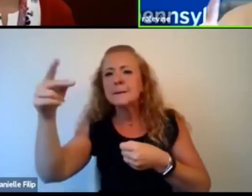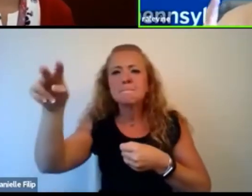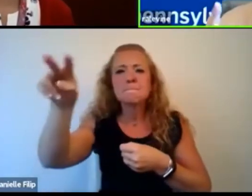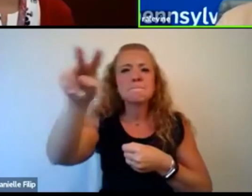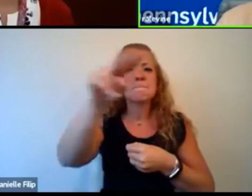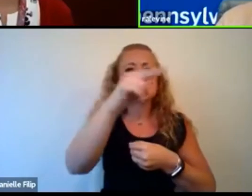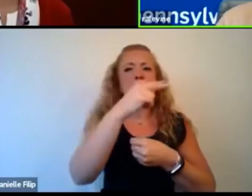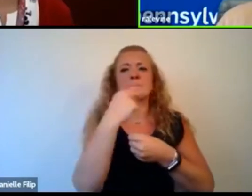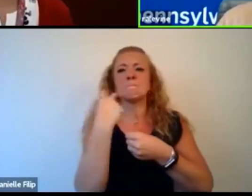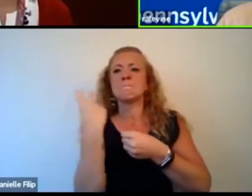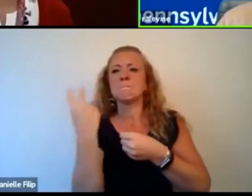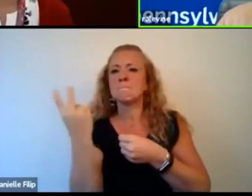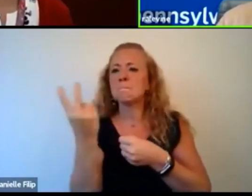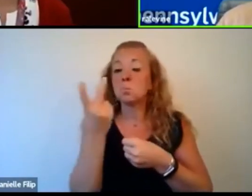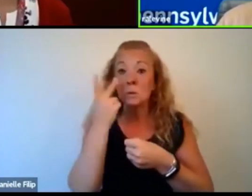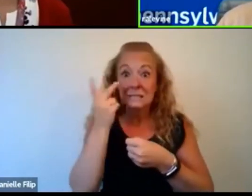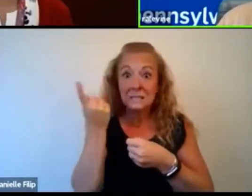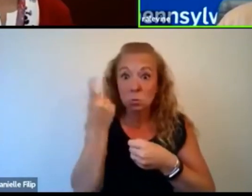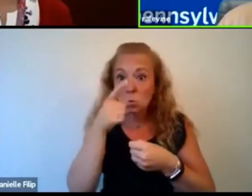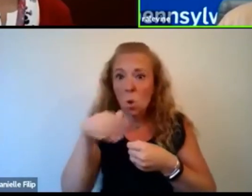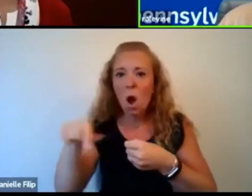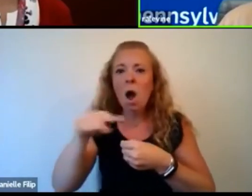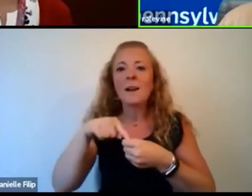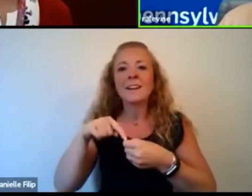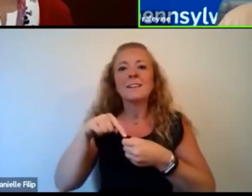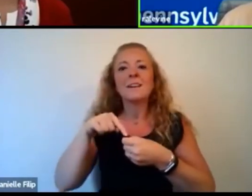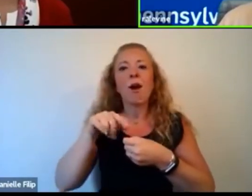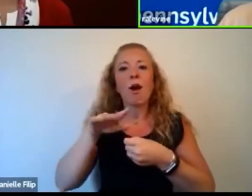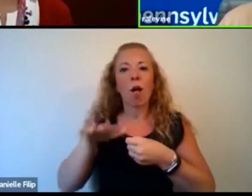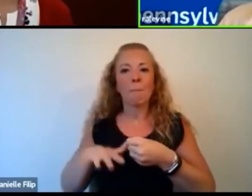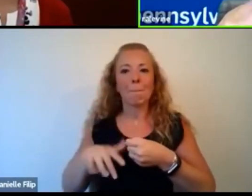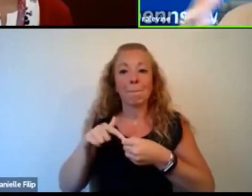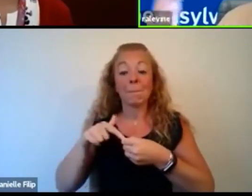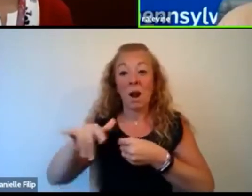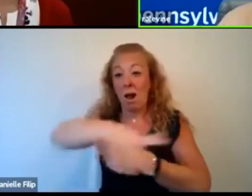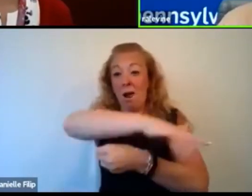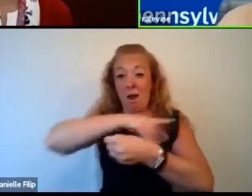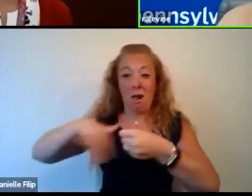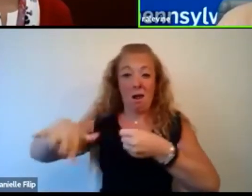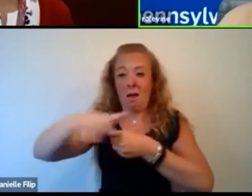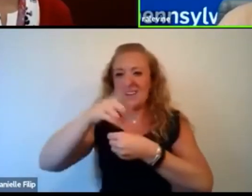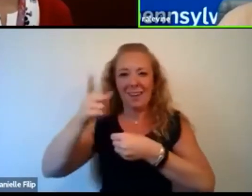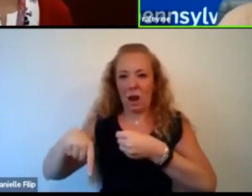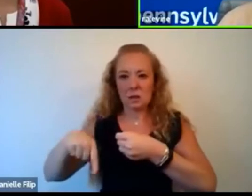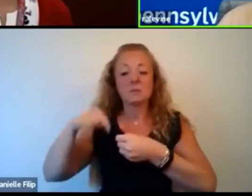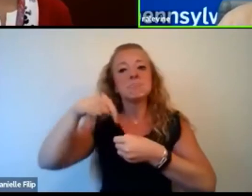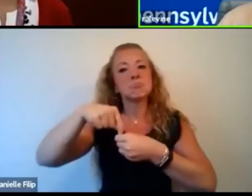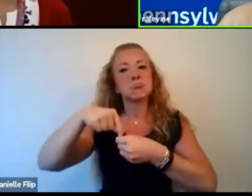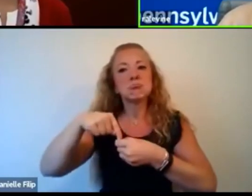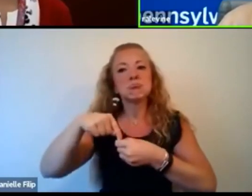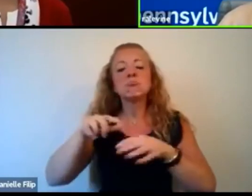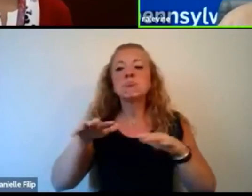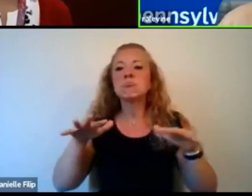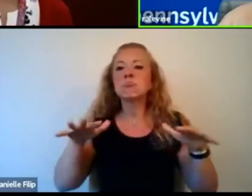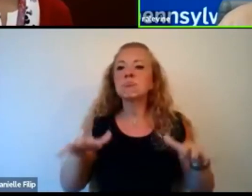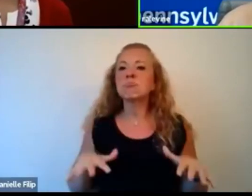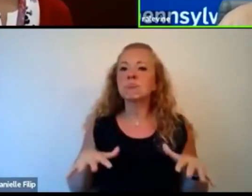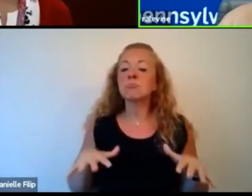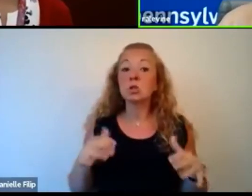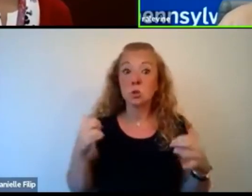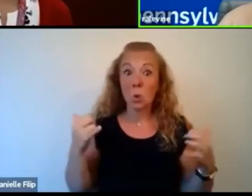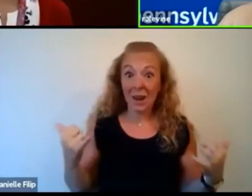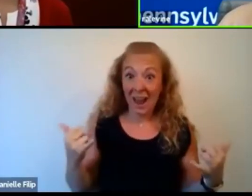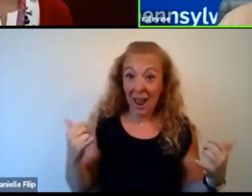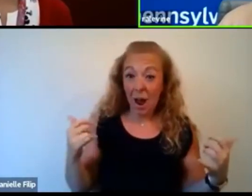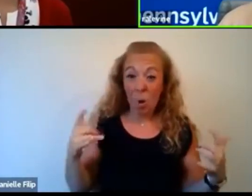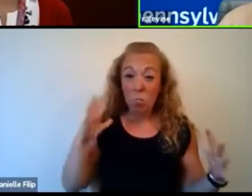you, but you can stay calm and centered. And so I think that in the midst of the storm, and right now the storm is COVID